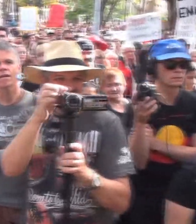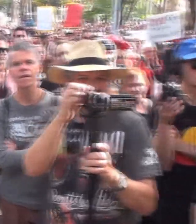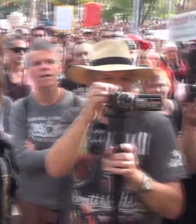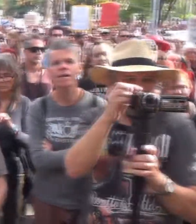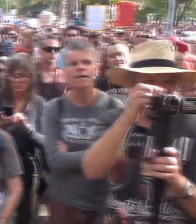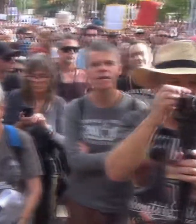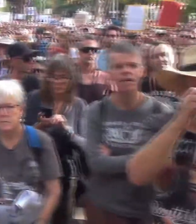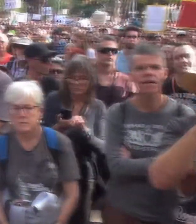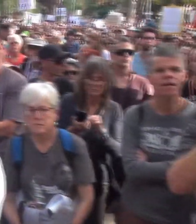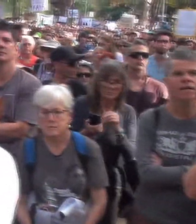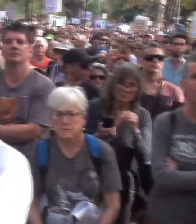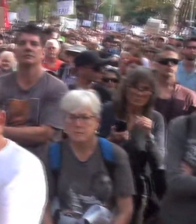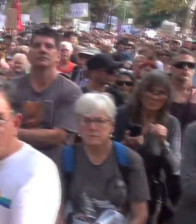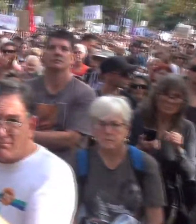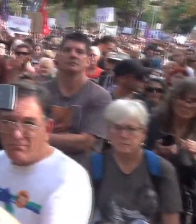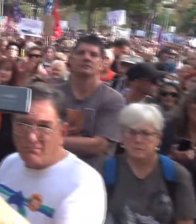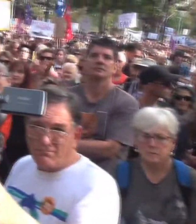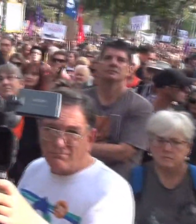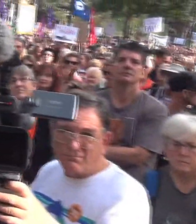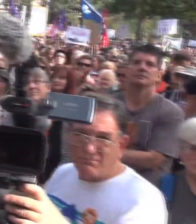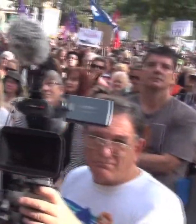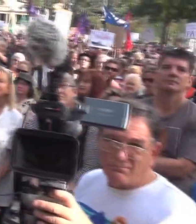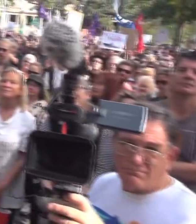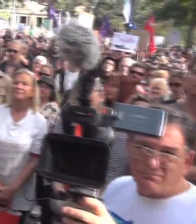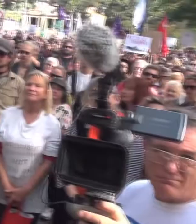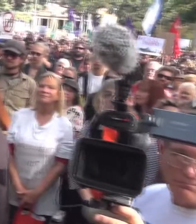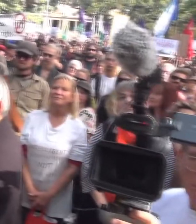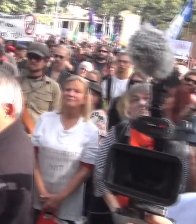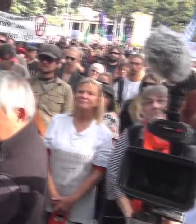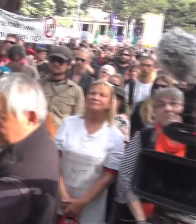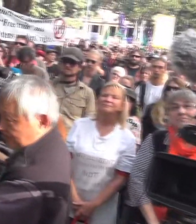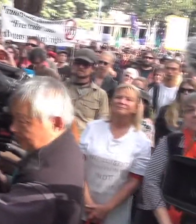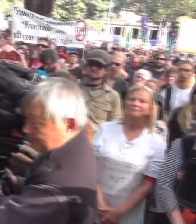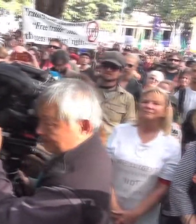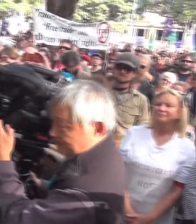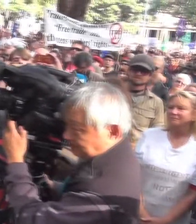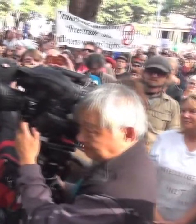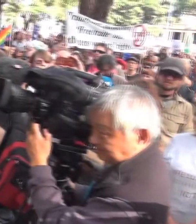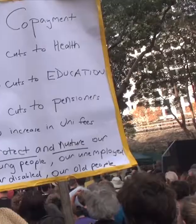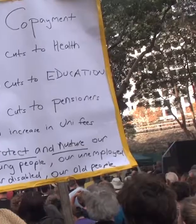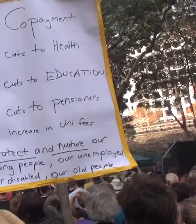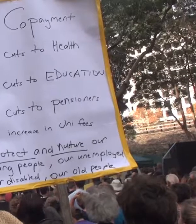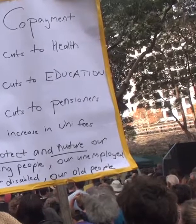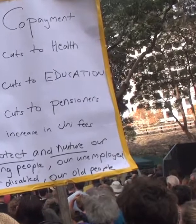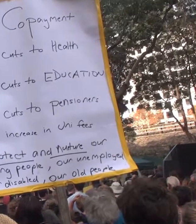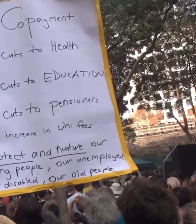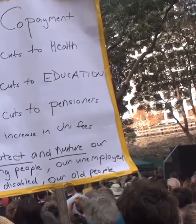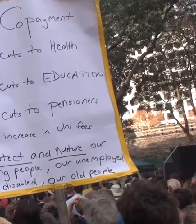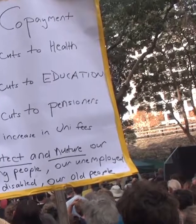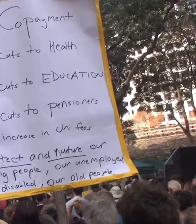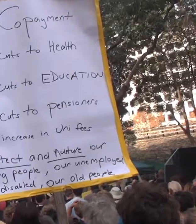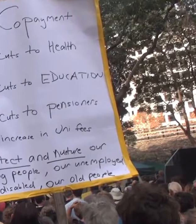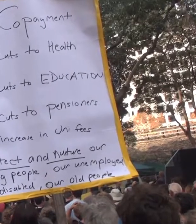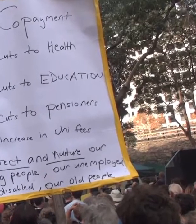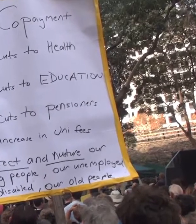If they can do it to Aboriginal Australians in remote communities, they can do it to you. If they can do